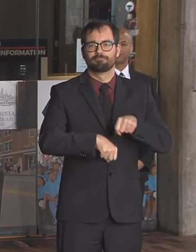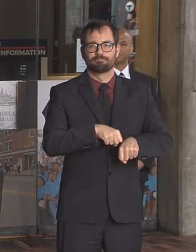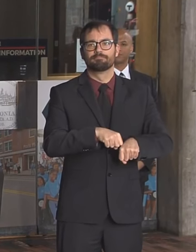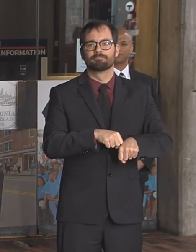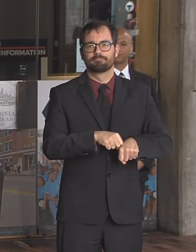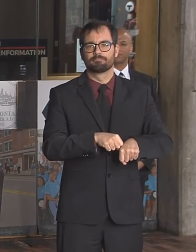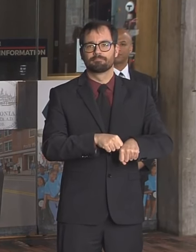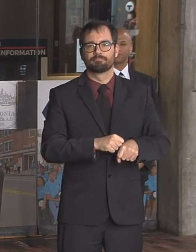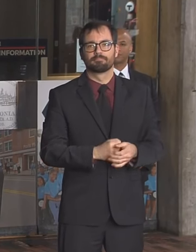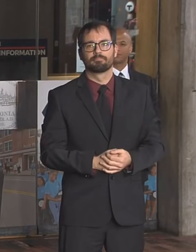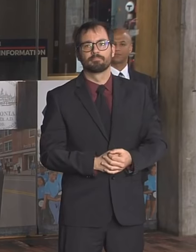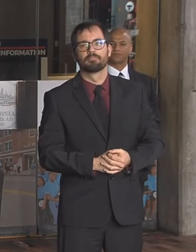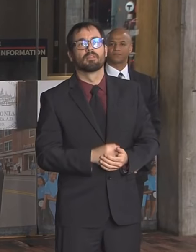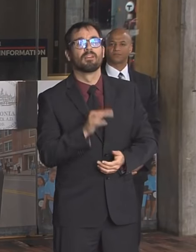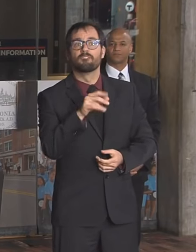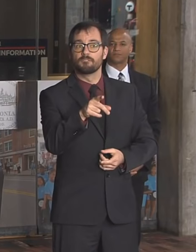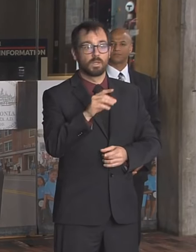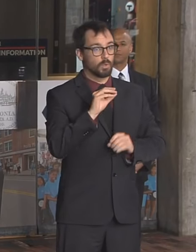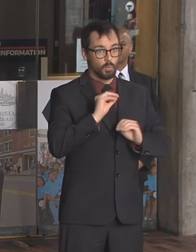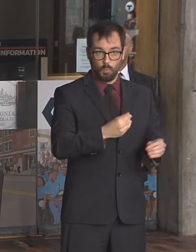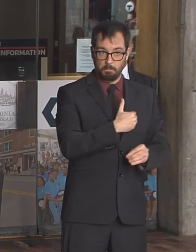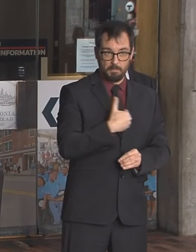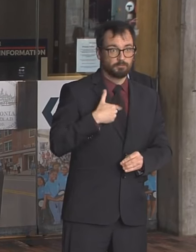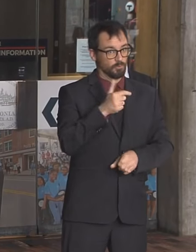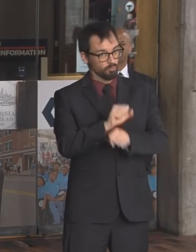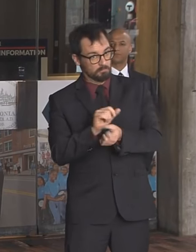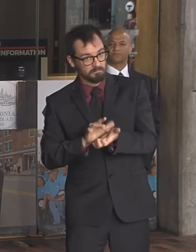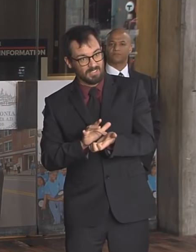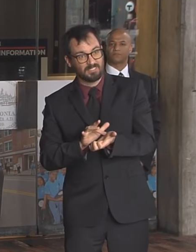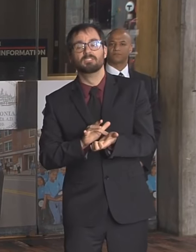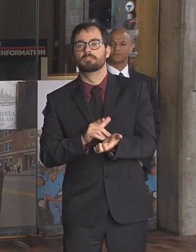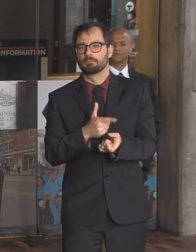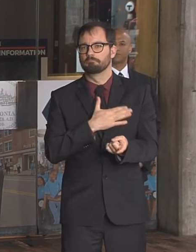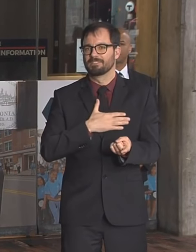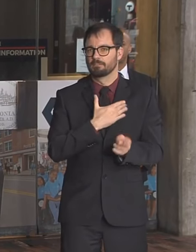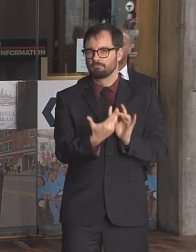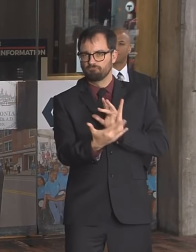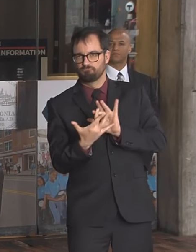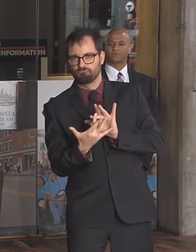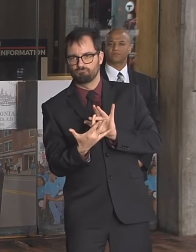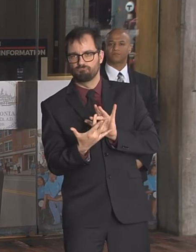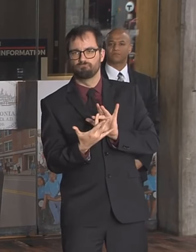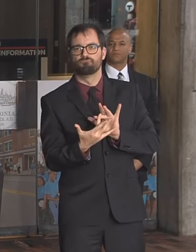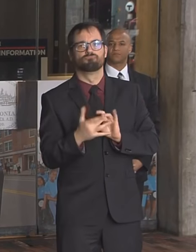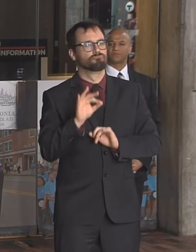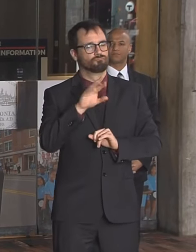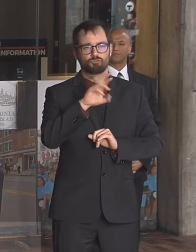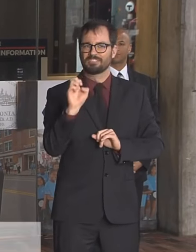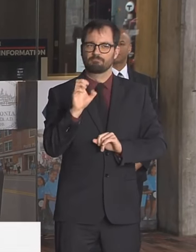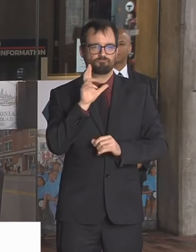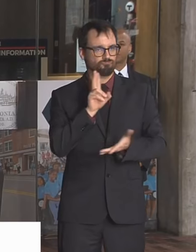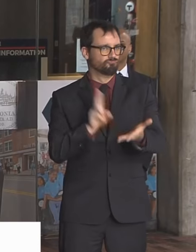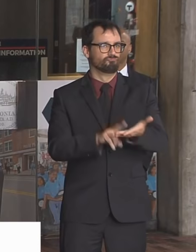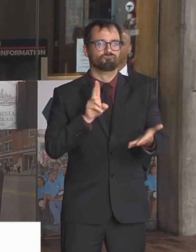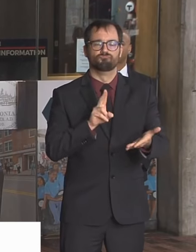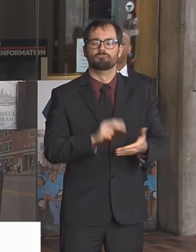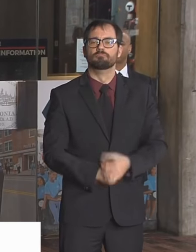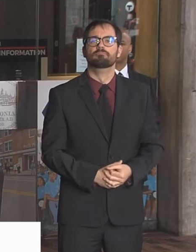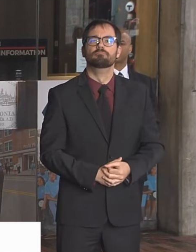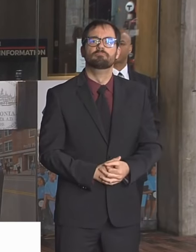Bike, please sign up. It's free. Blue Bikes are offered that free today. The latest numbers that we have of